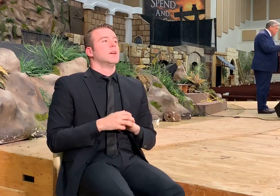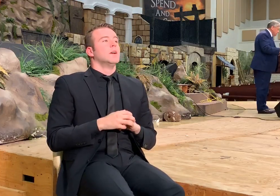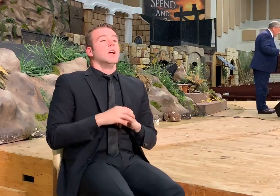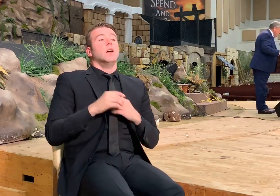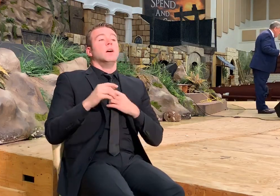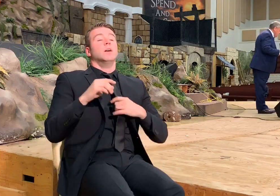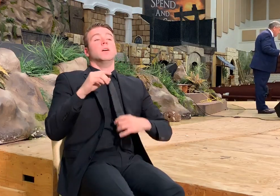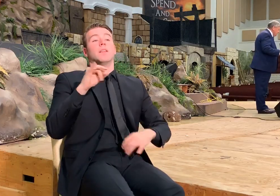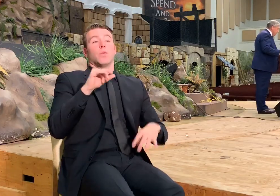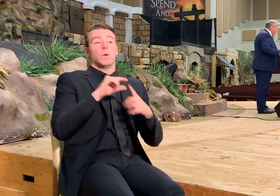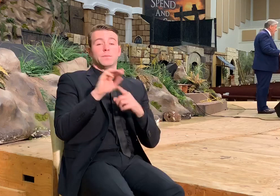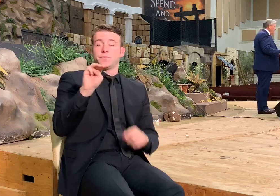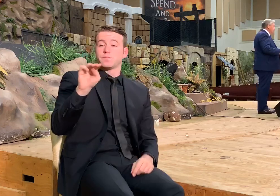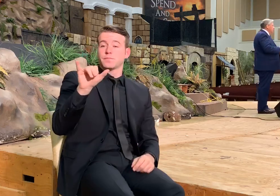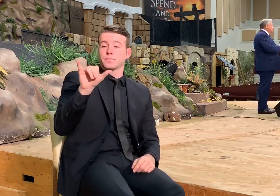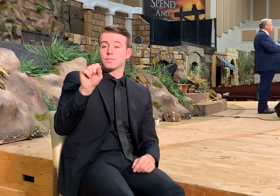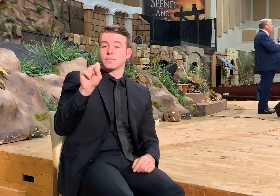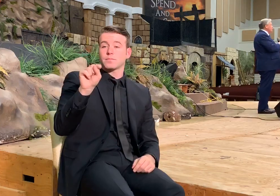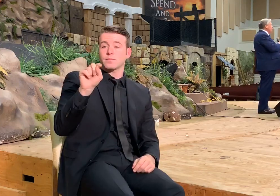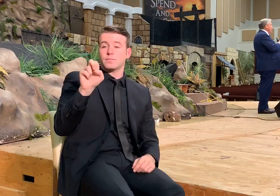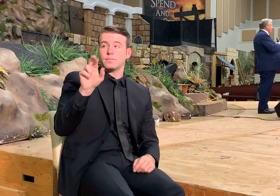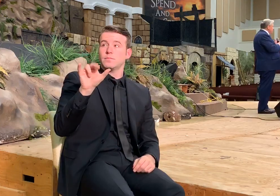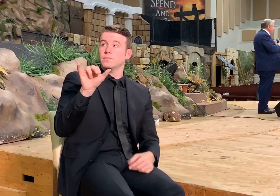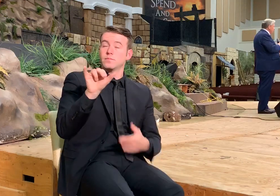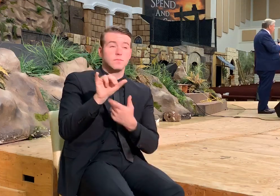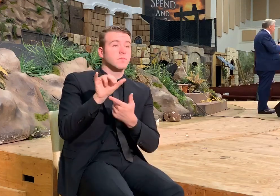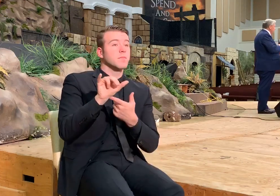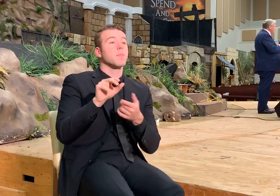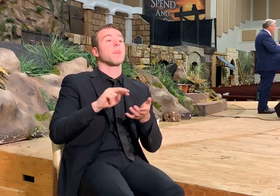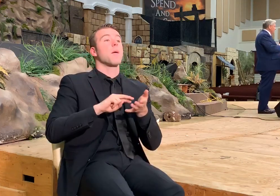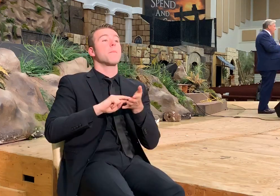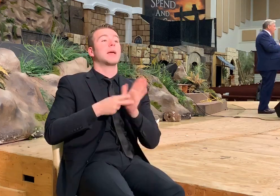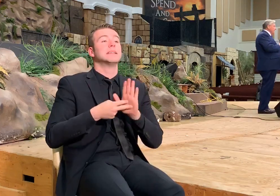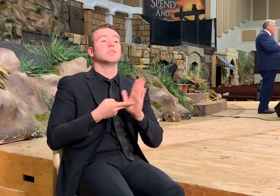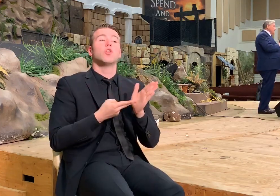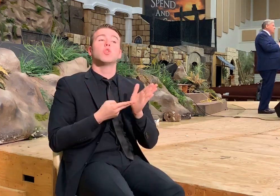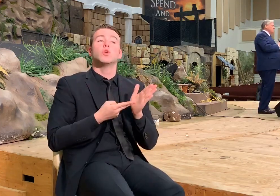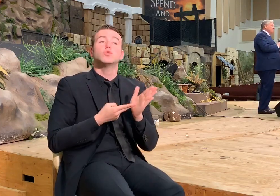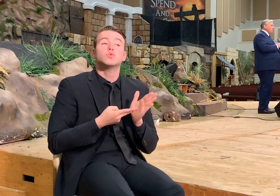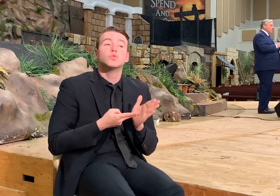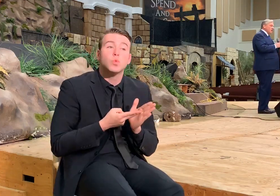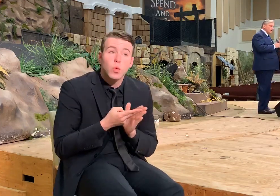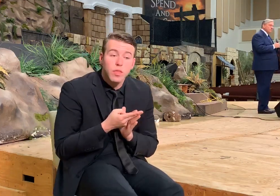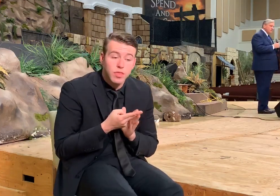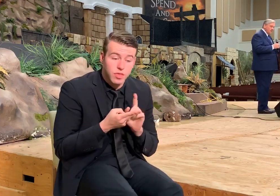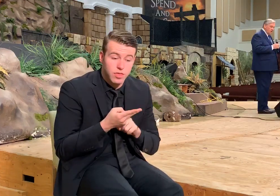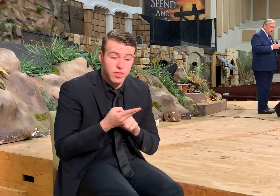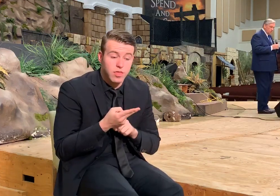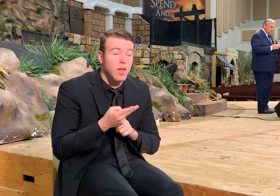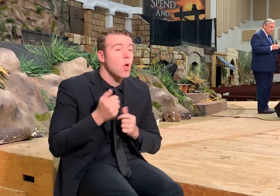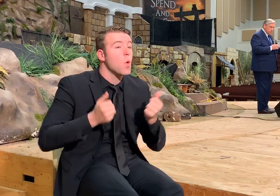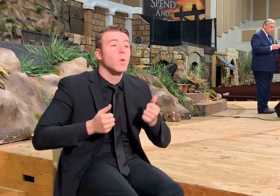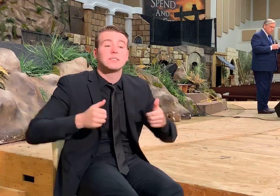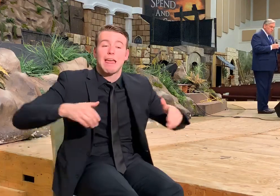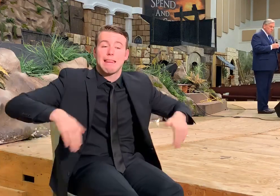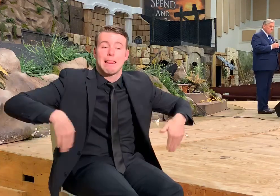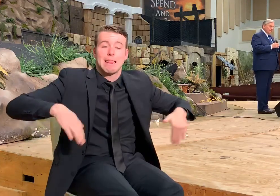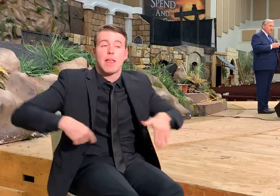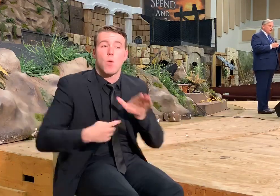word mystery means a truth heretofore unrevealed,